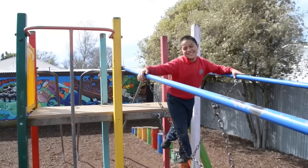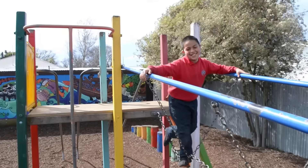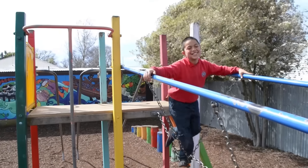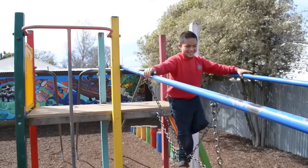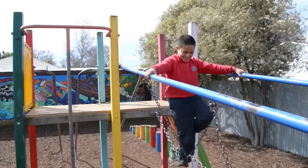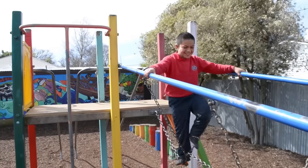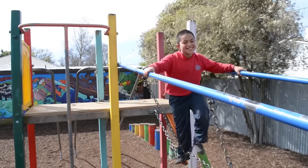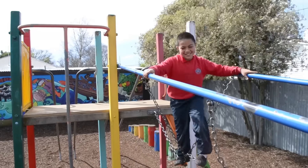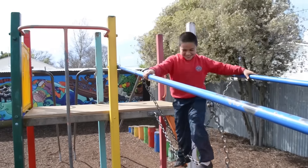Easy,